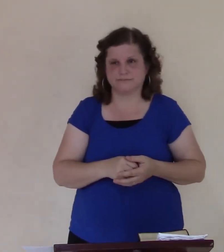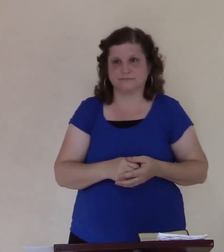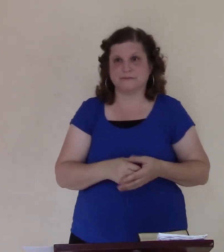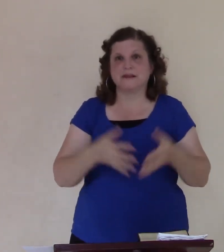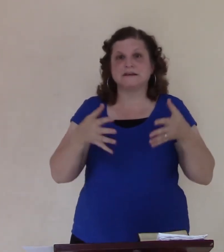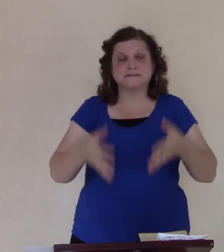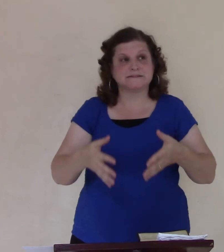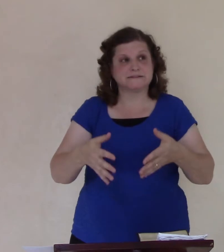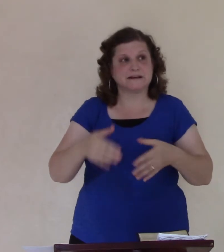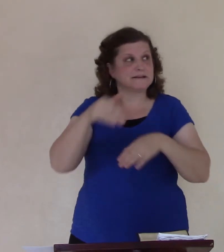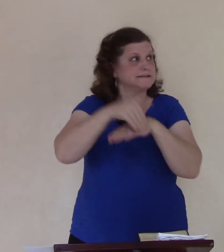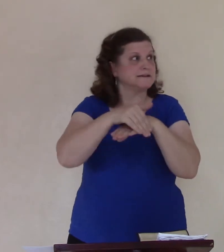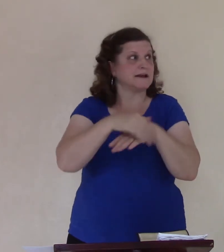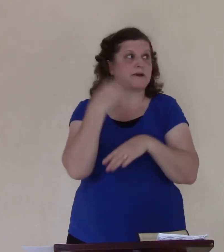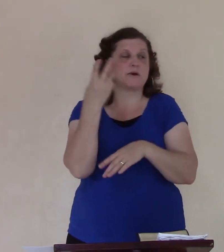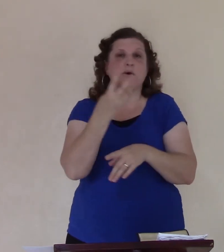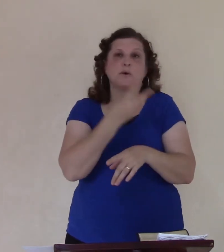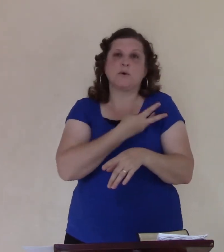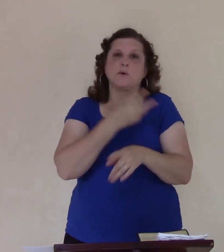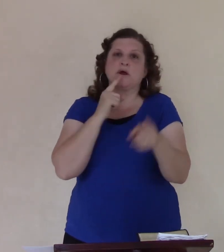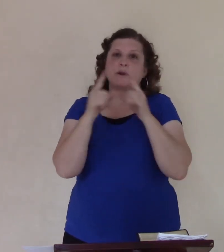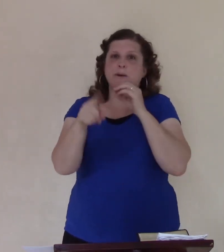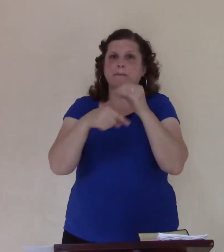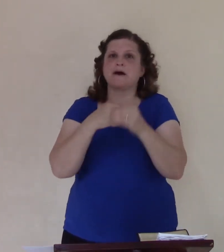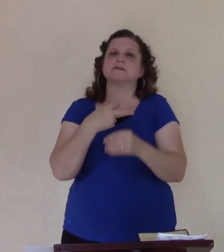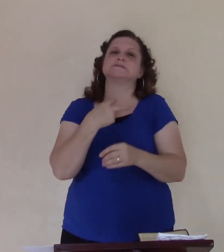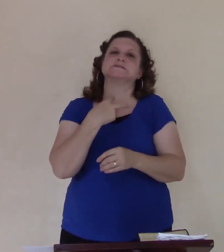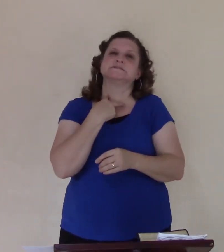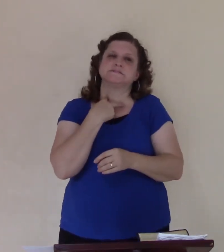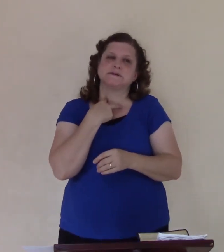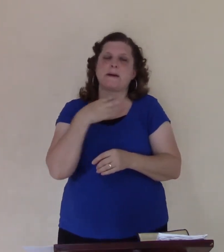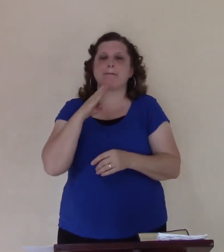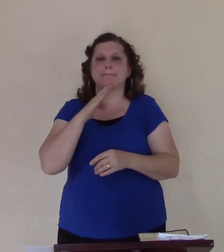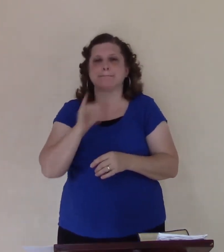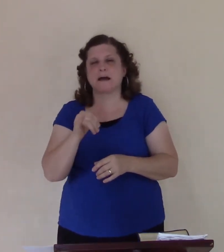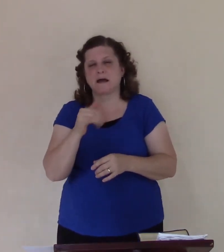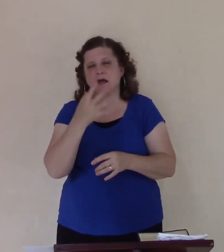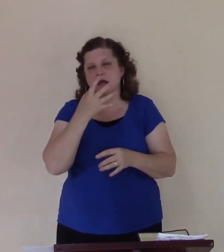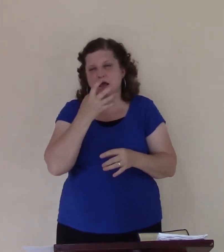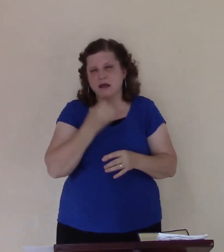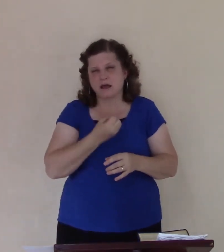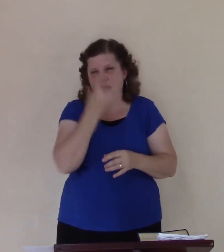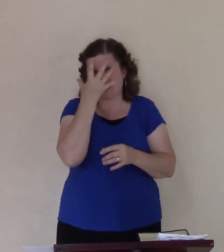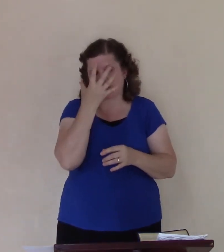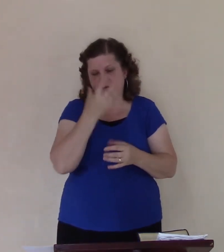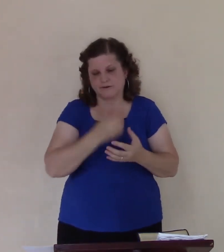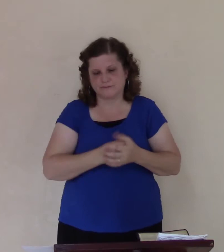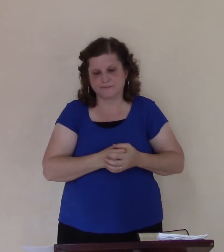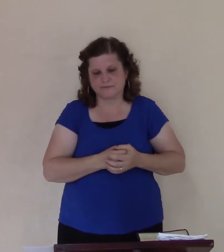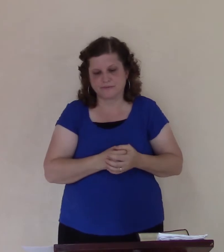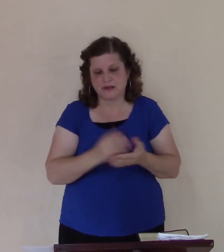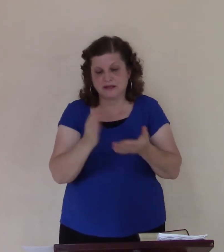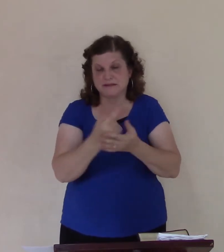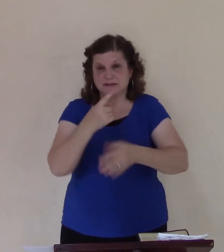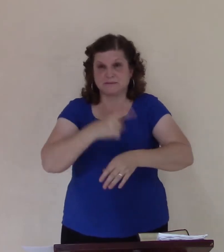by anger. Not just that we come in with some times, but sometimes it can consume us if we're not careful.